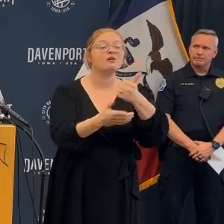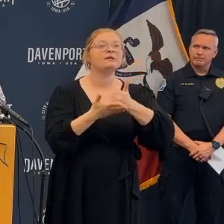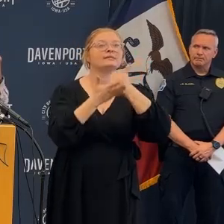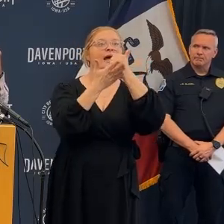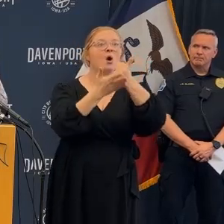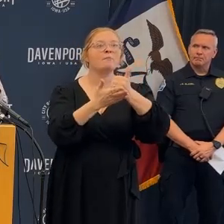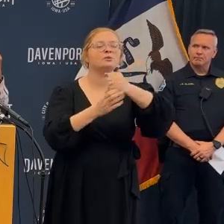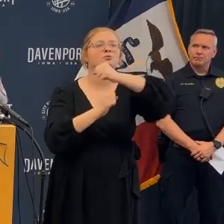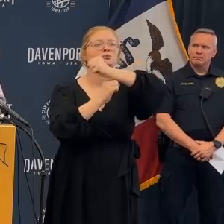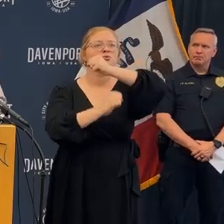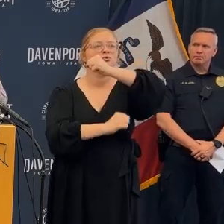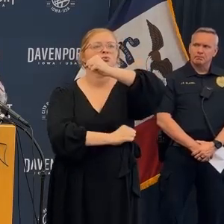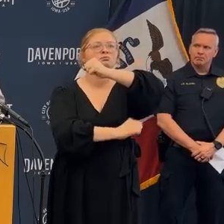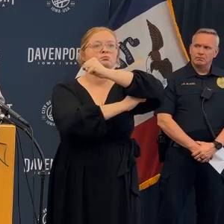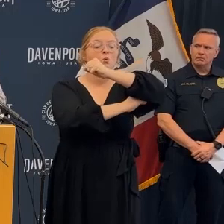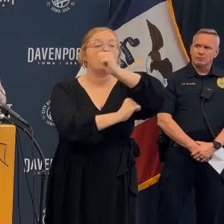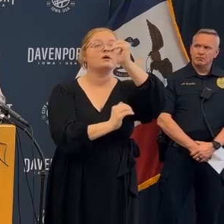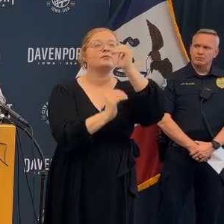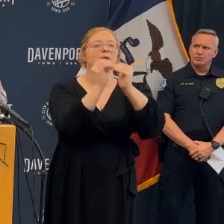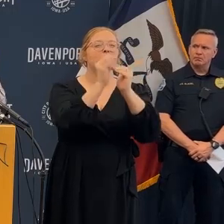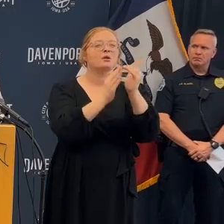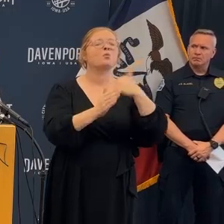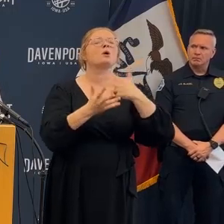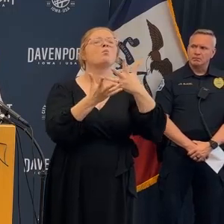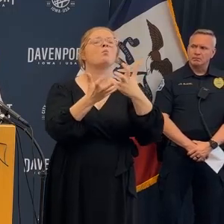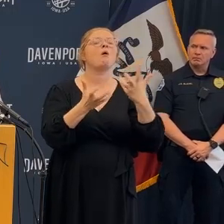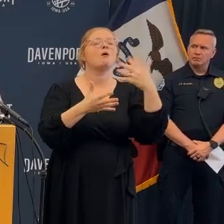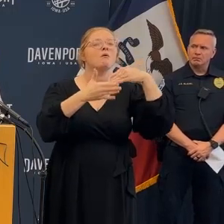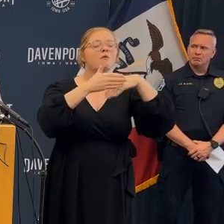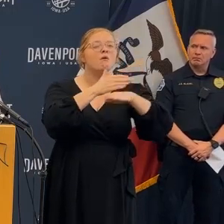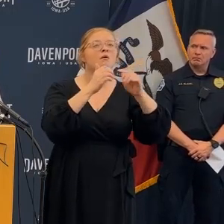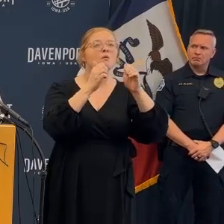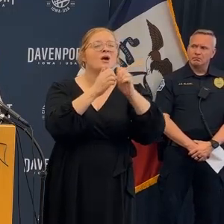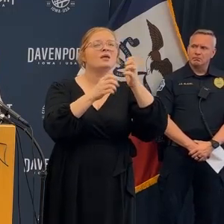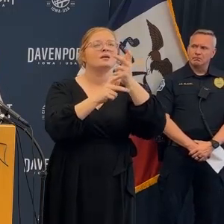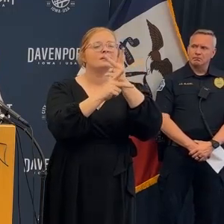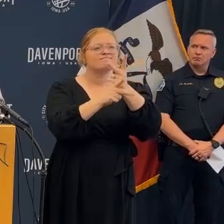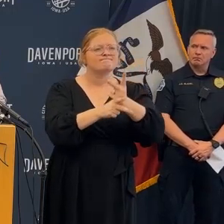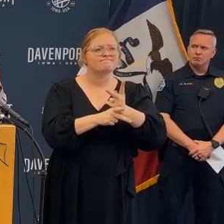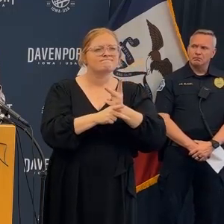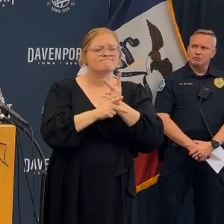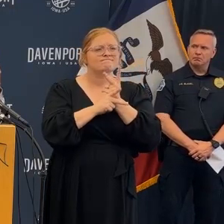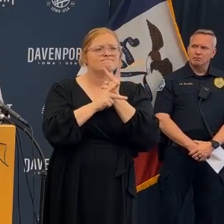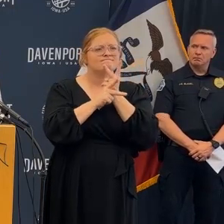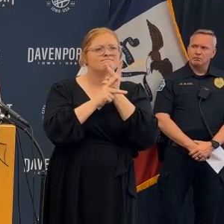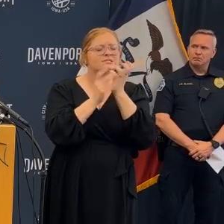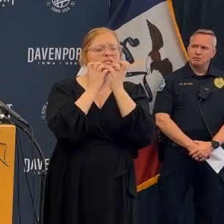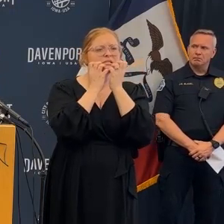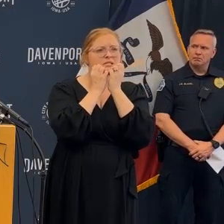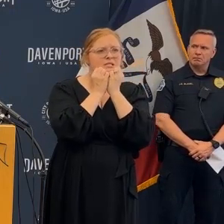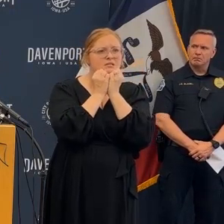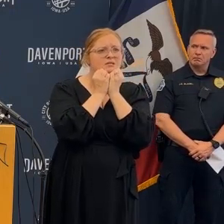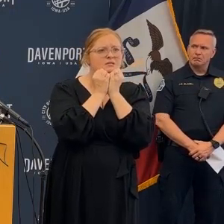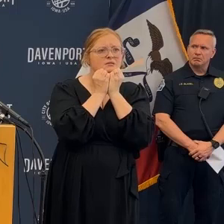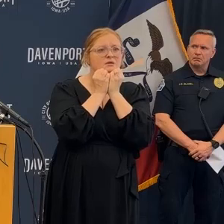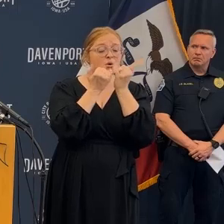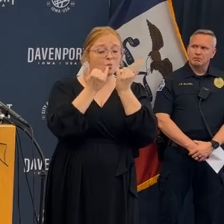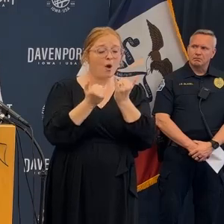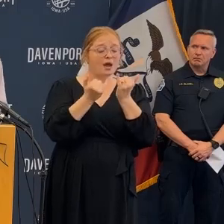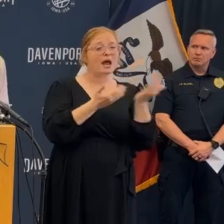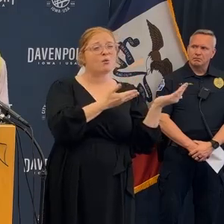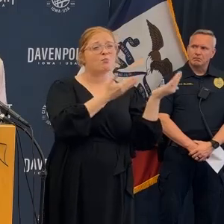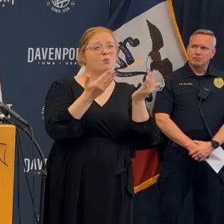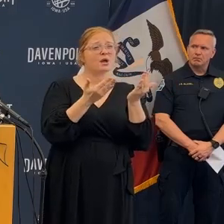the debris pile itself is helping to hold the building up so you want to do